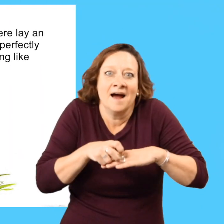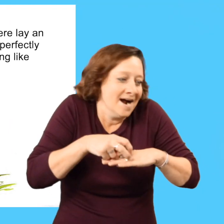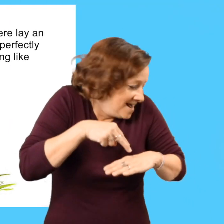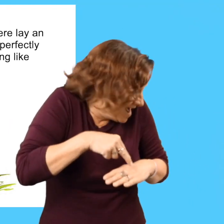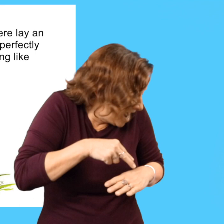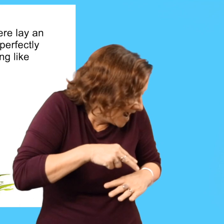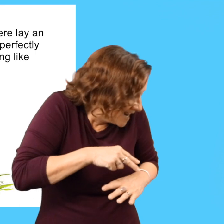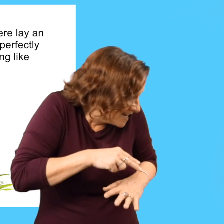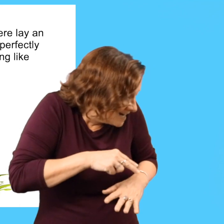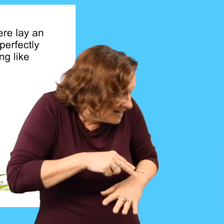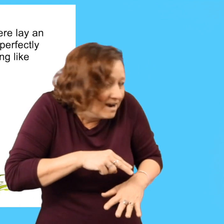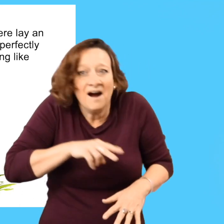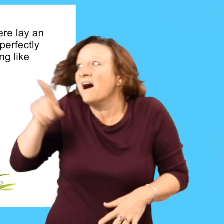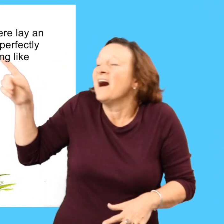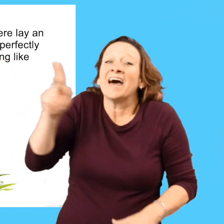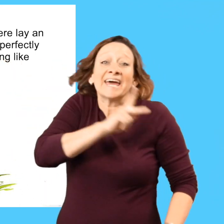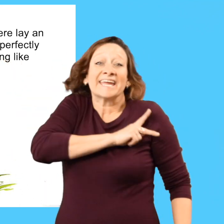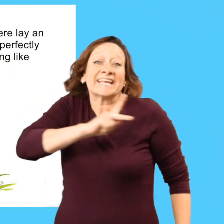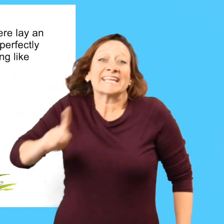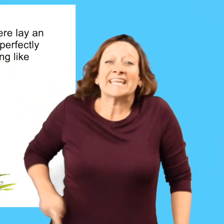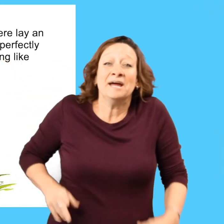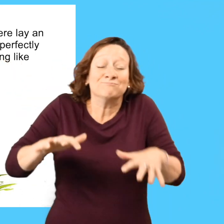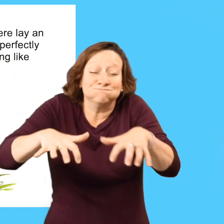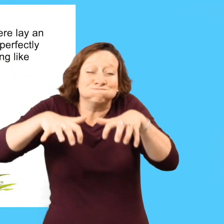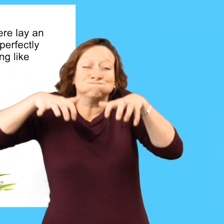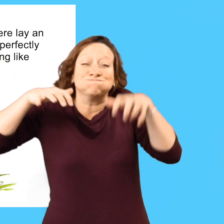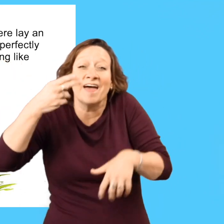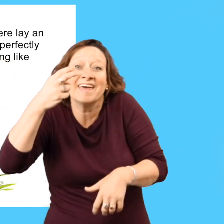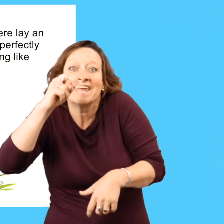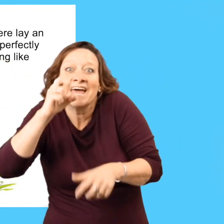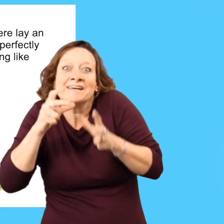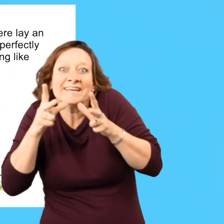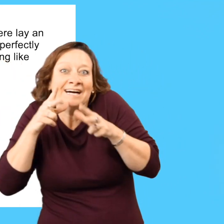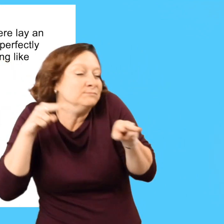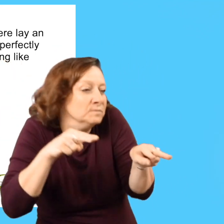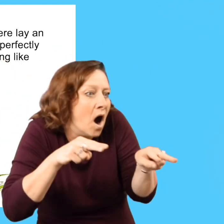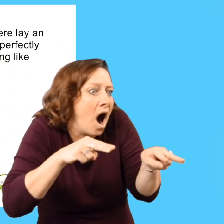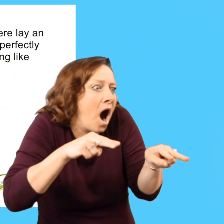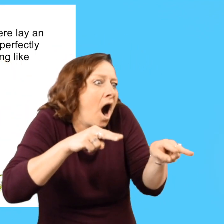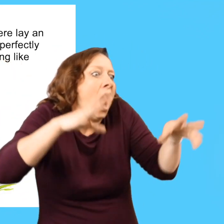The king and all the hens were speechless.